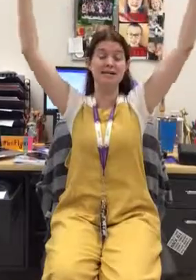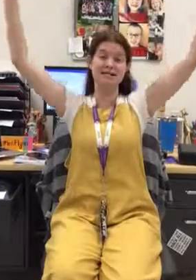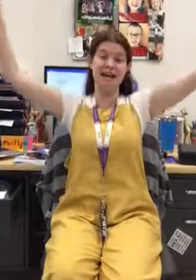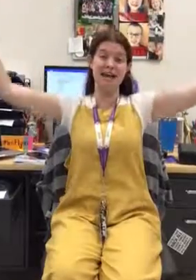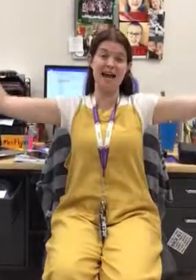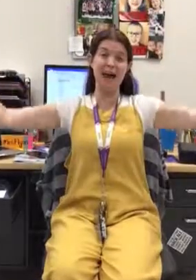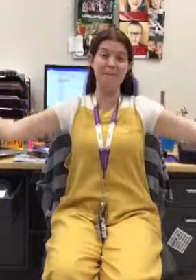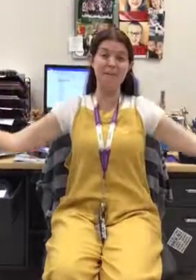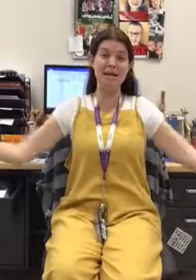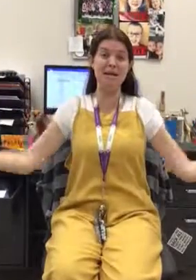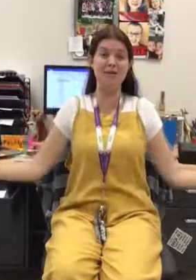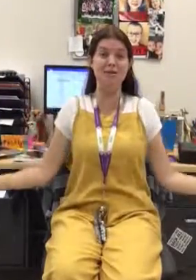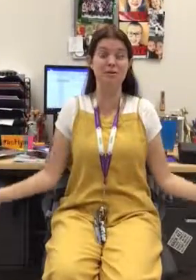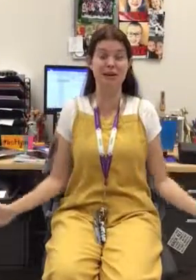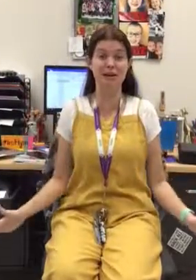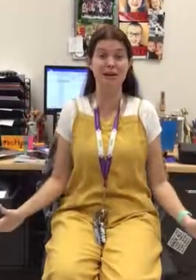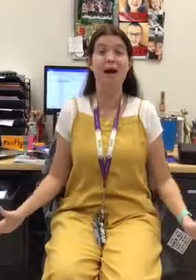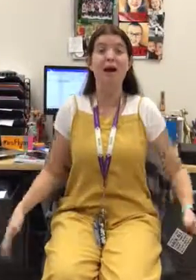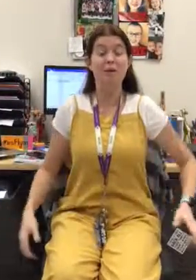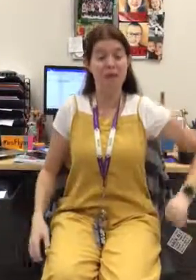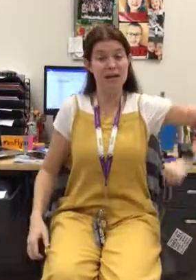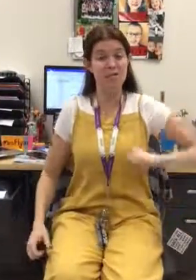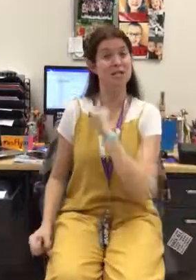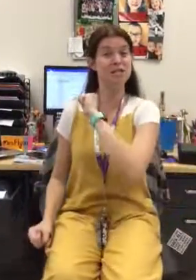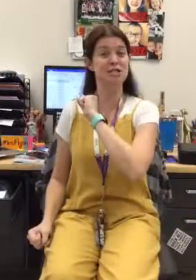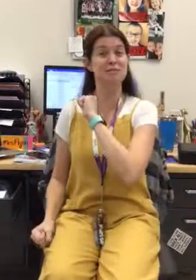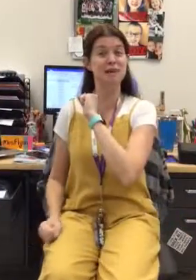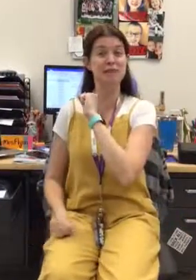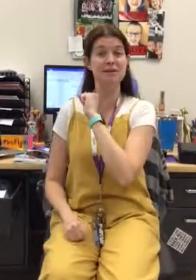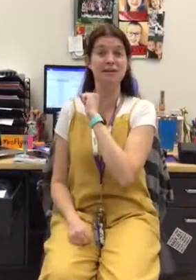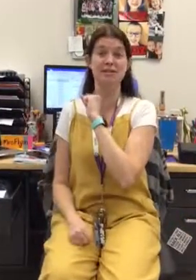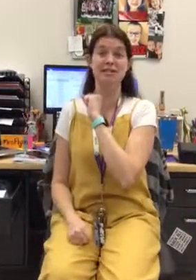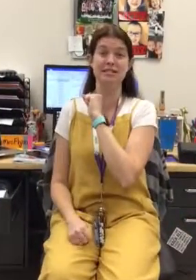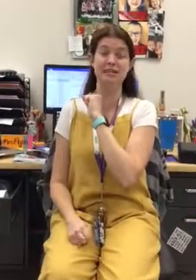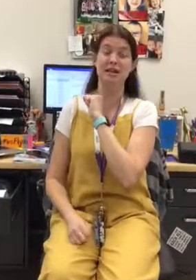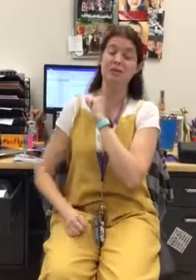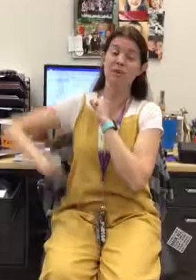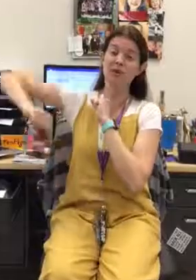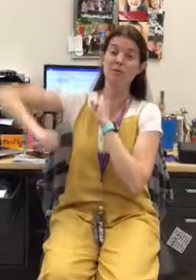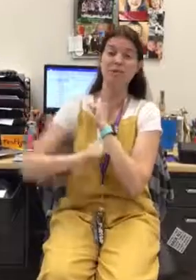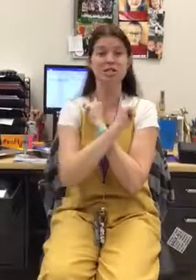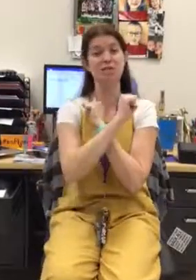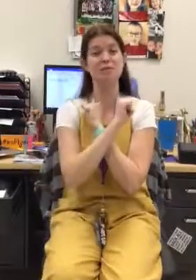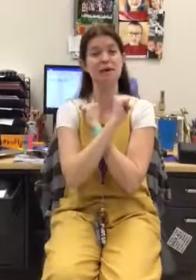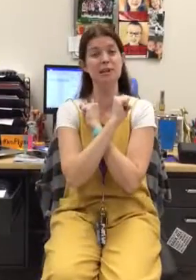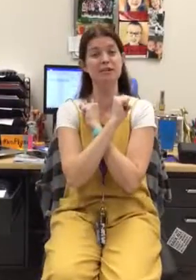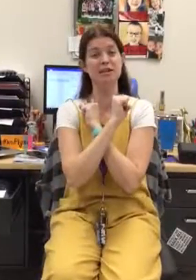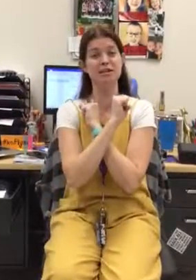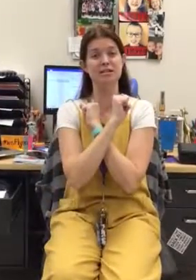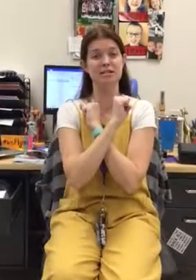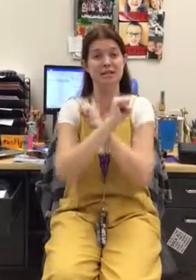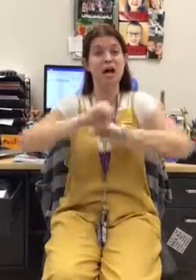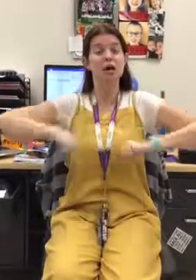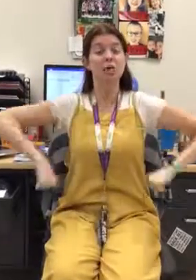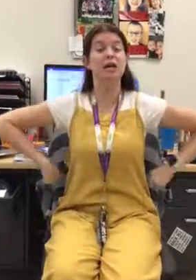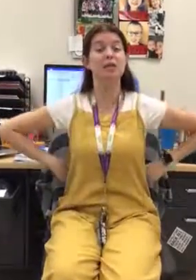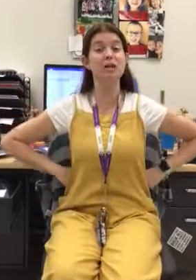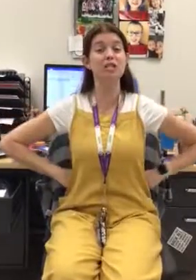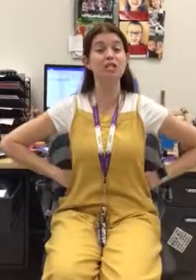and a Happy New Year. We wish you a Merry Christmas. We wish you a Merry Christmas. We wish